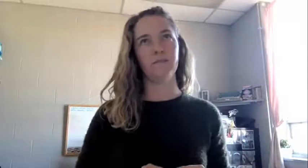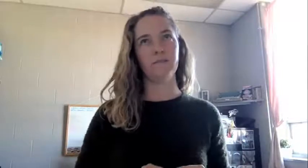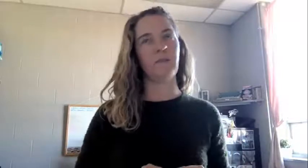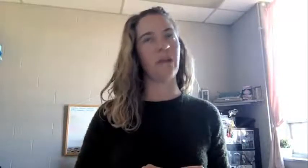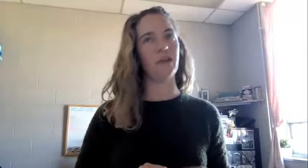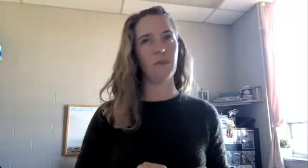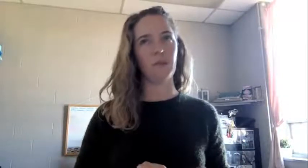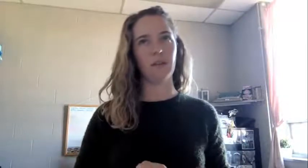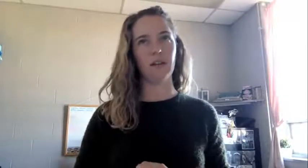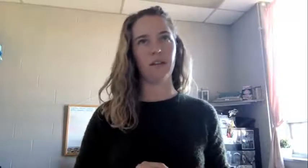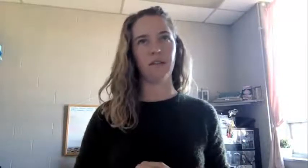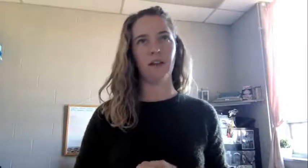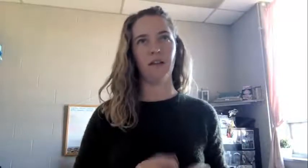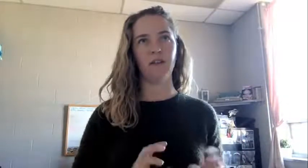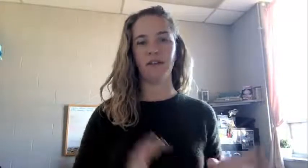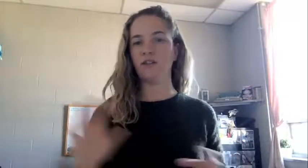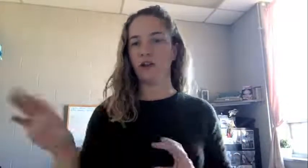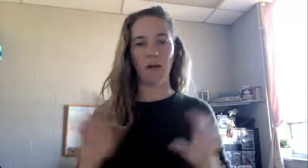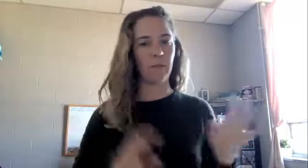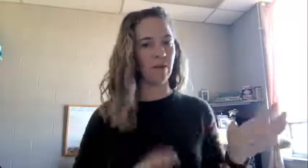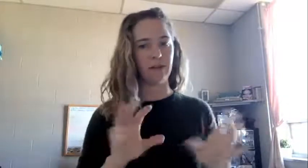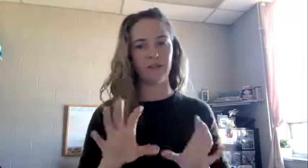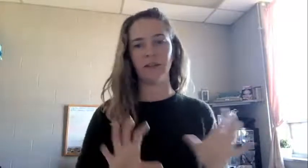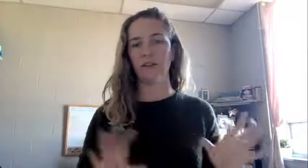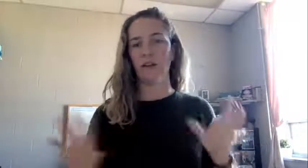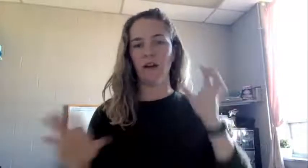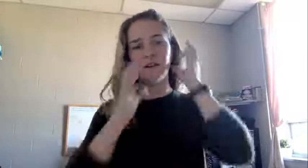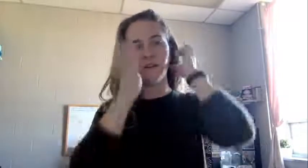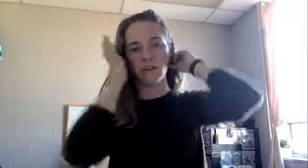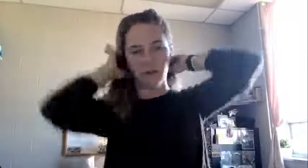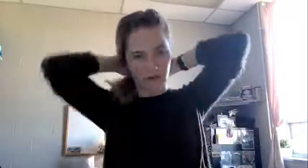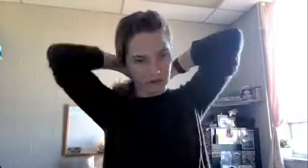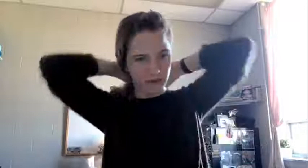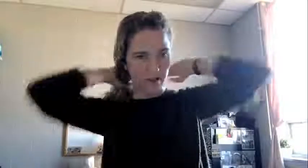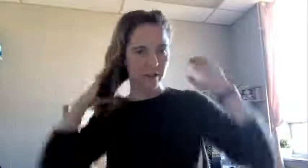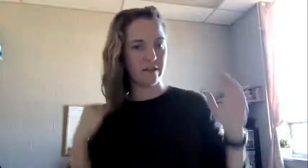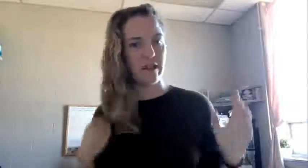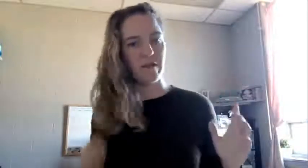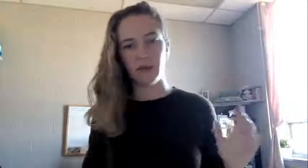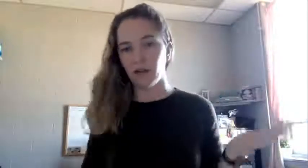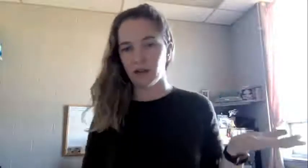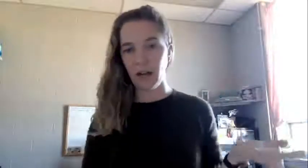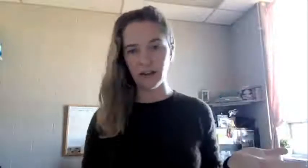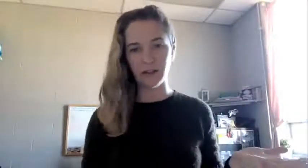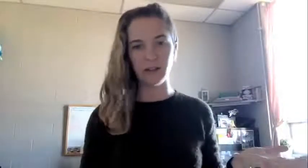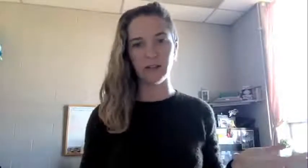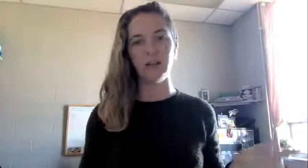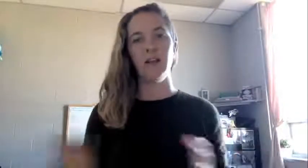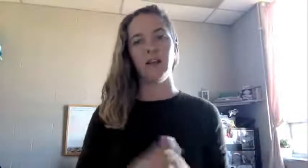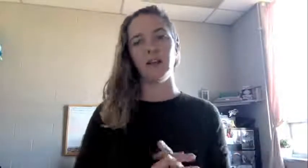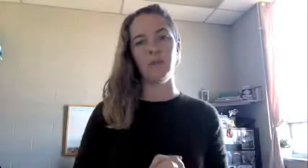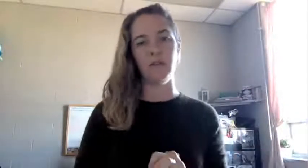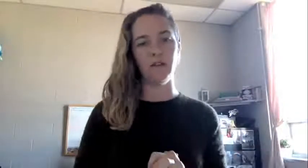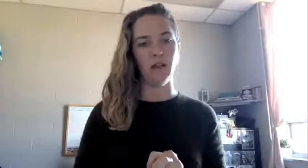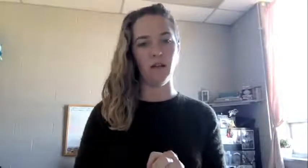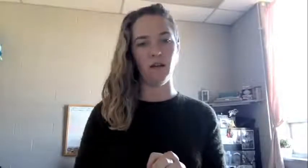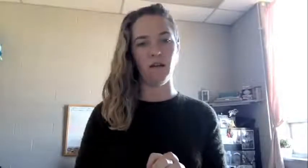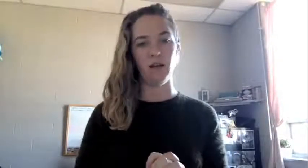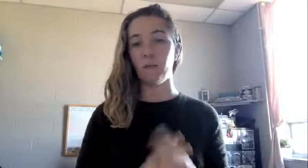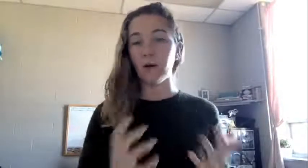That could be because they are just teaching a couple of classes here and there at different universities, and that would be called an adjunct. It could be that they're in a part